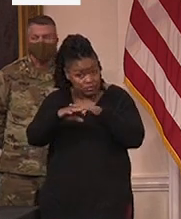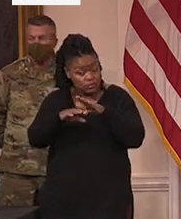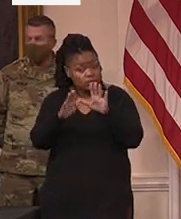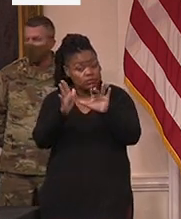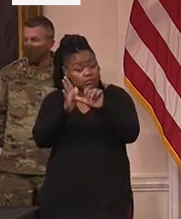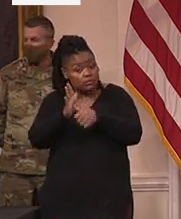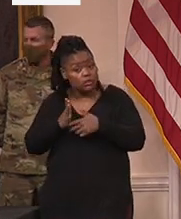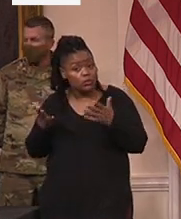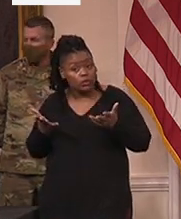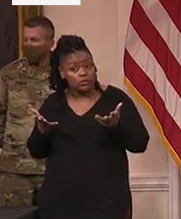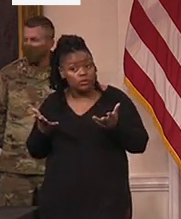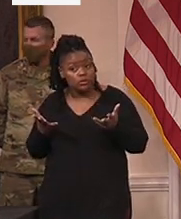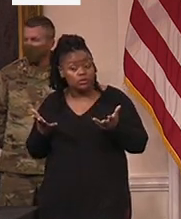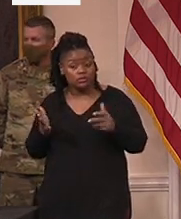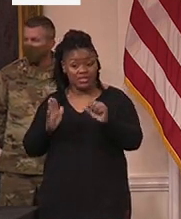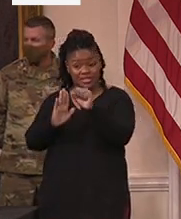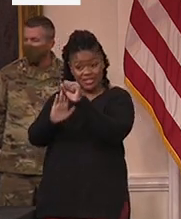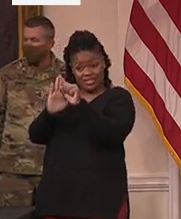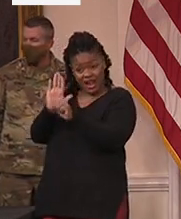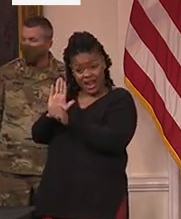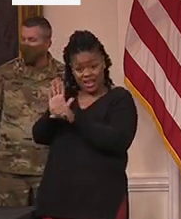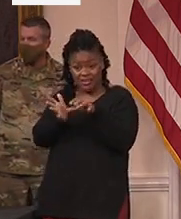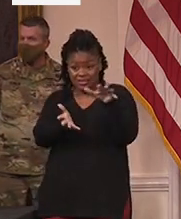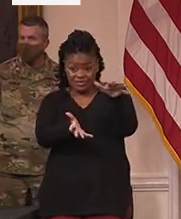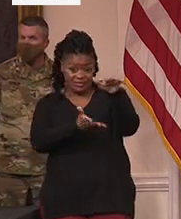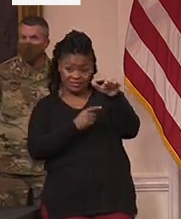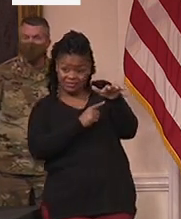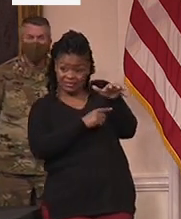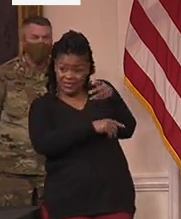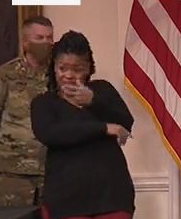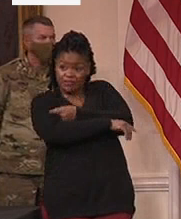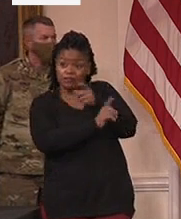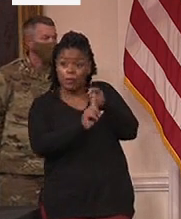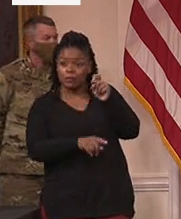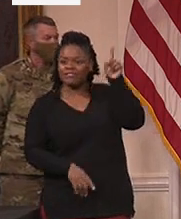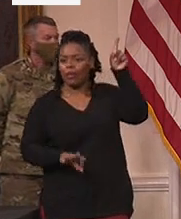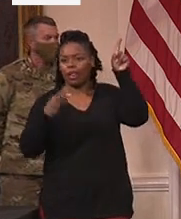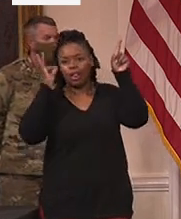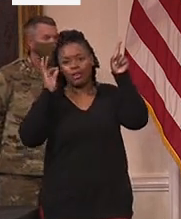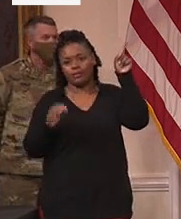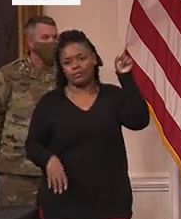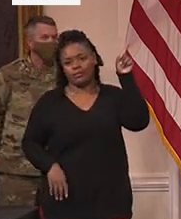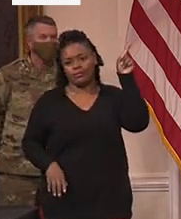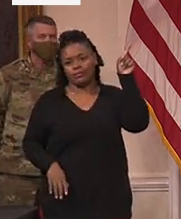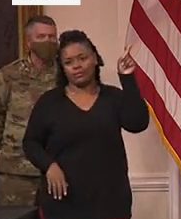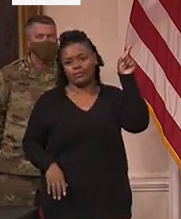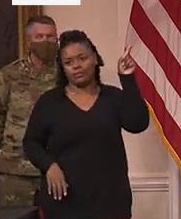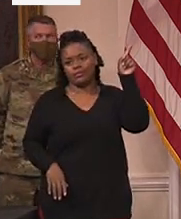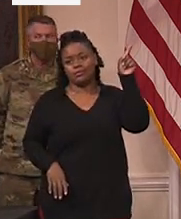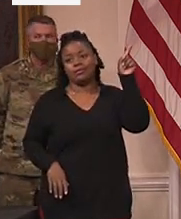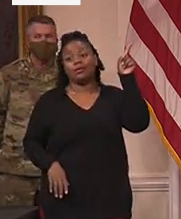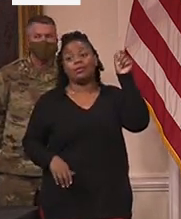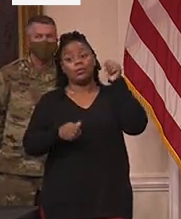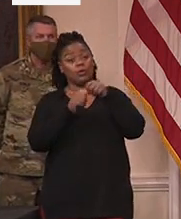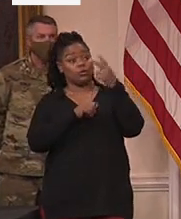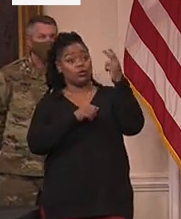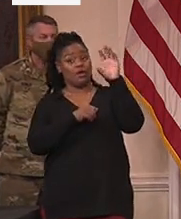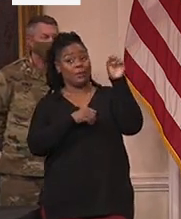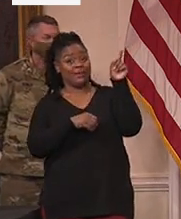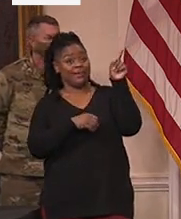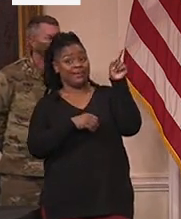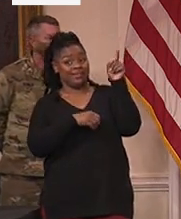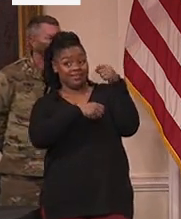states are wholly reliant on the federal government and on those two vaccine suppliers producers